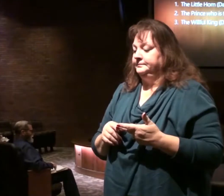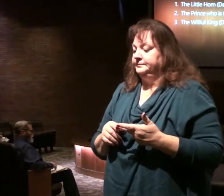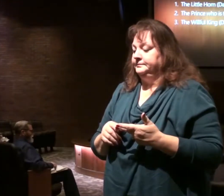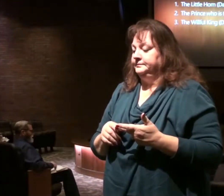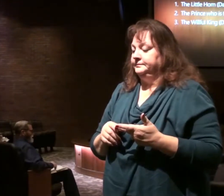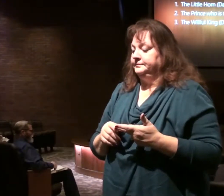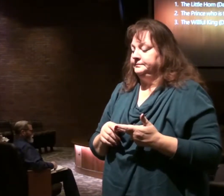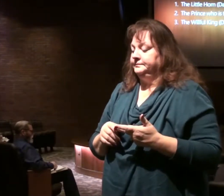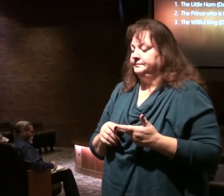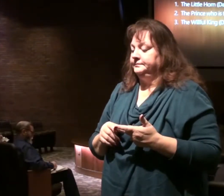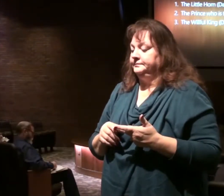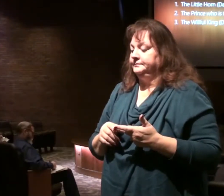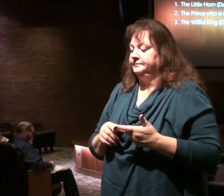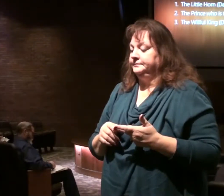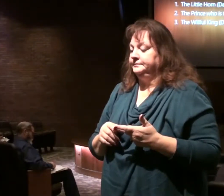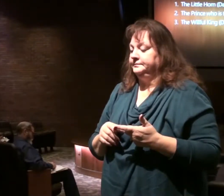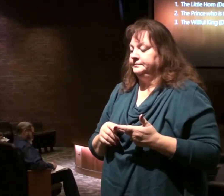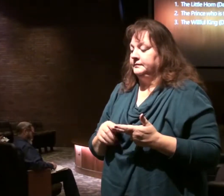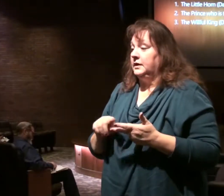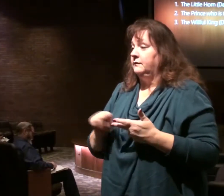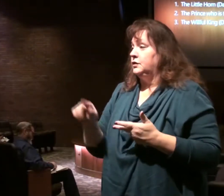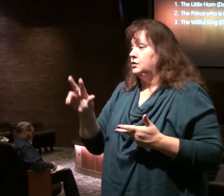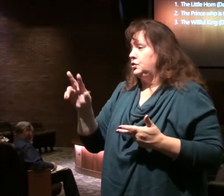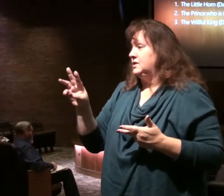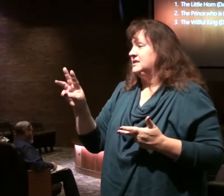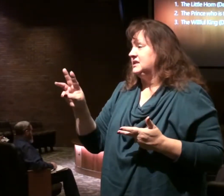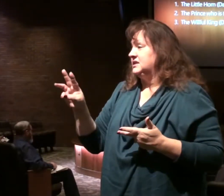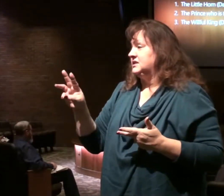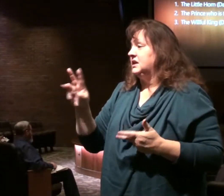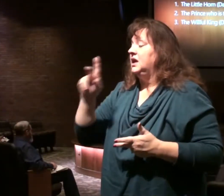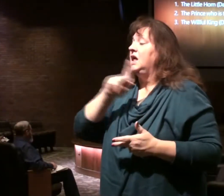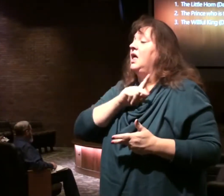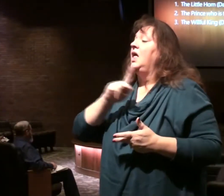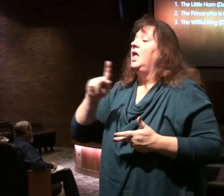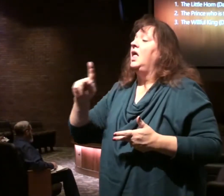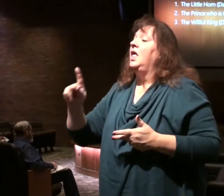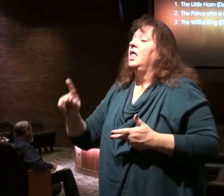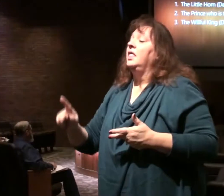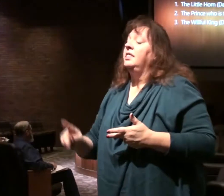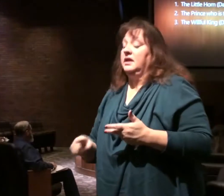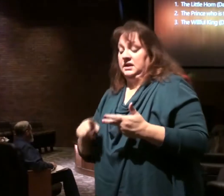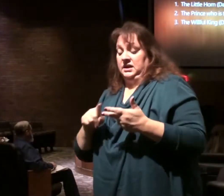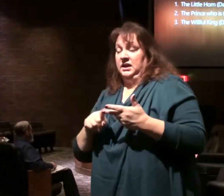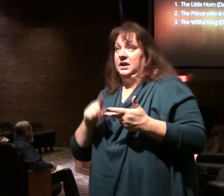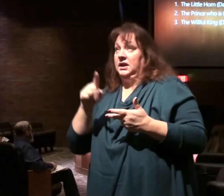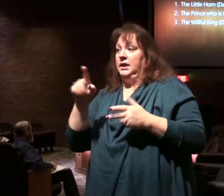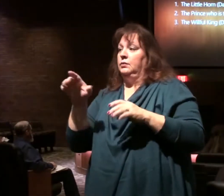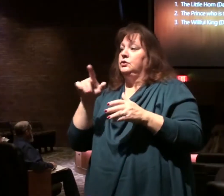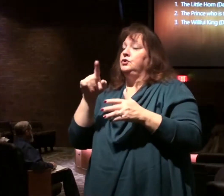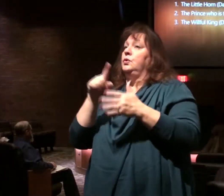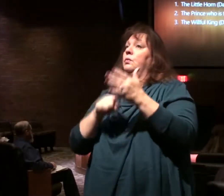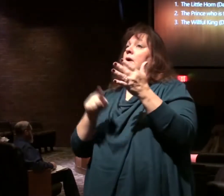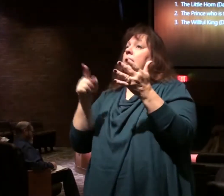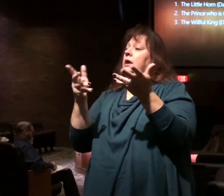Daniel 11 verse 36. Then the king will do as he pleases.